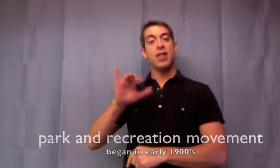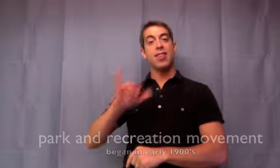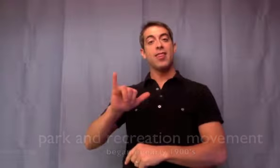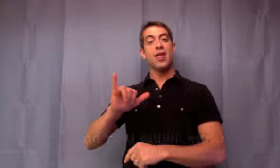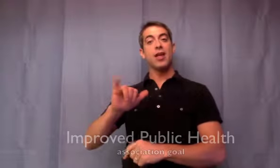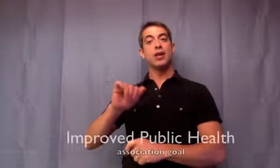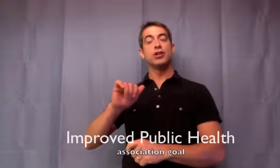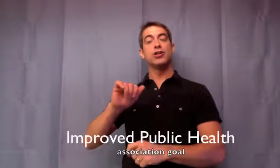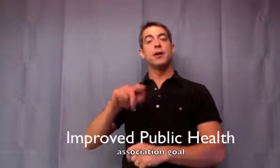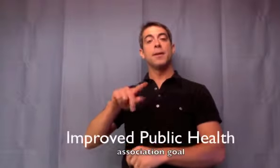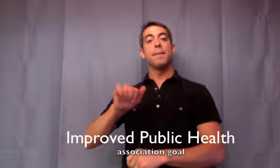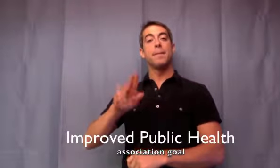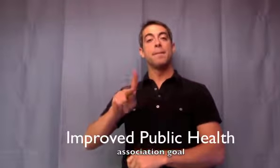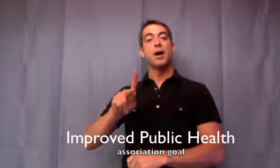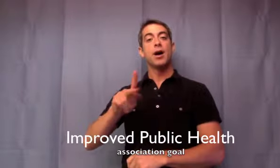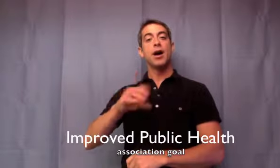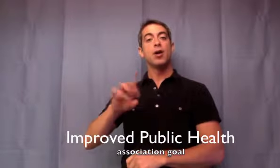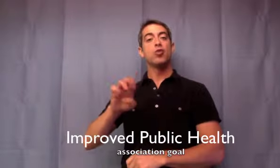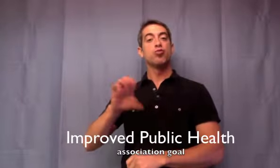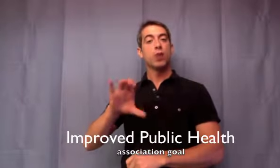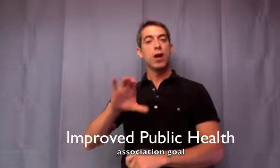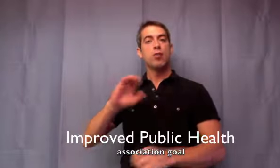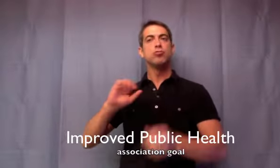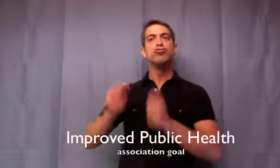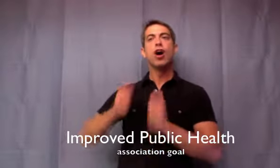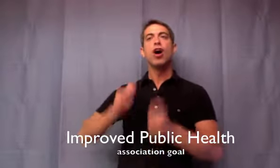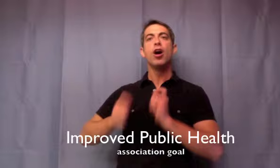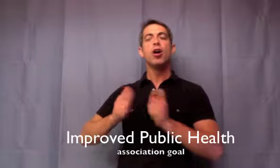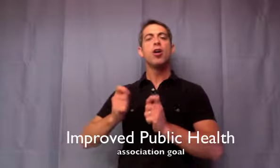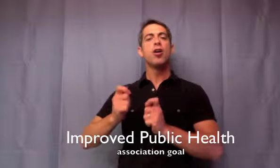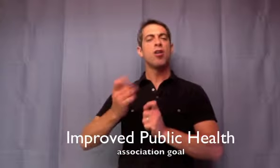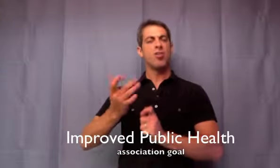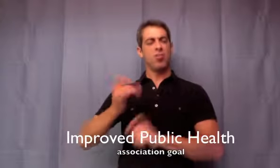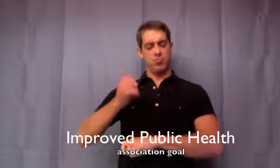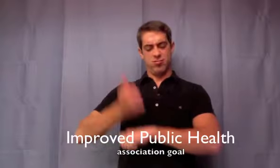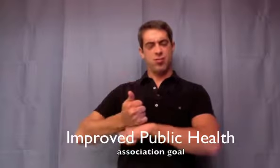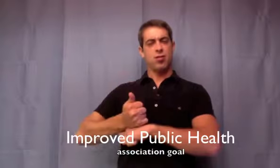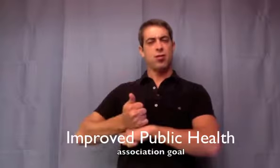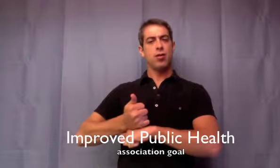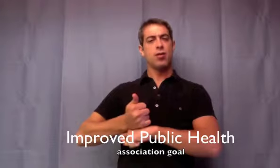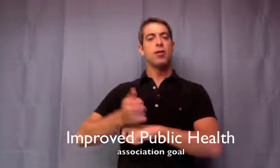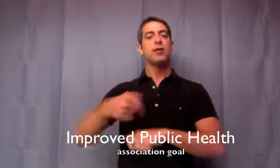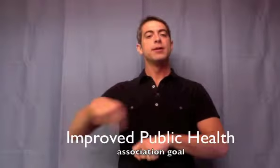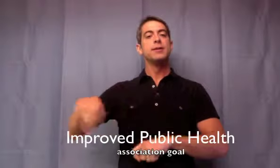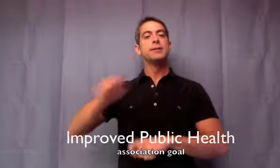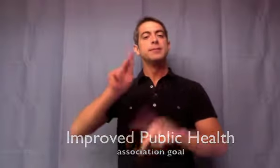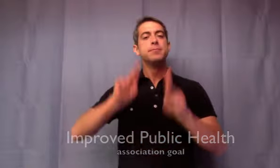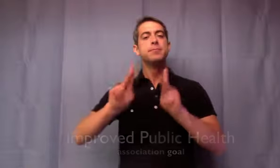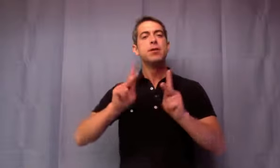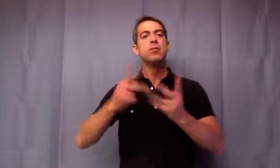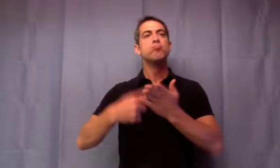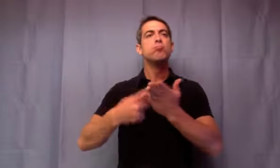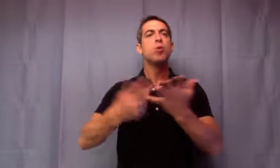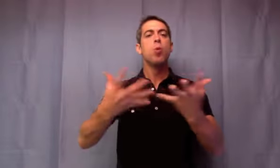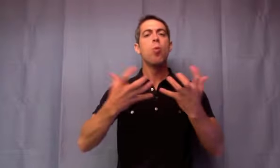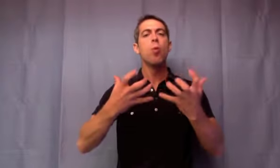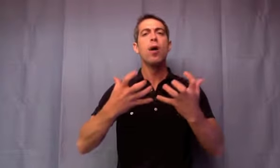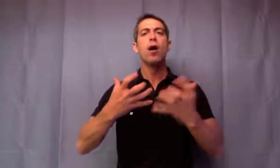in part due to a need for improved public health. Today, our